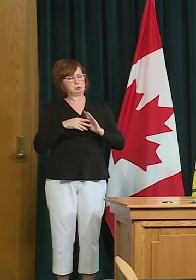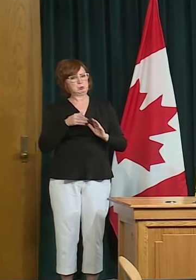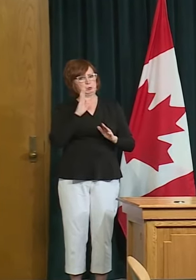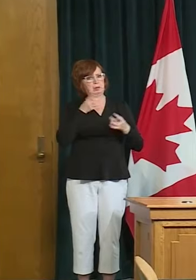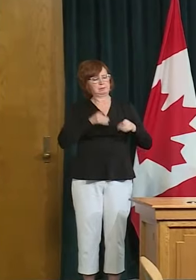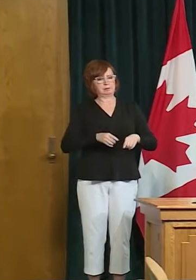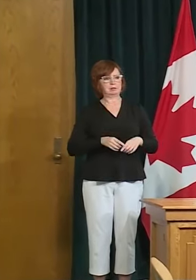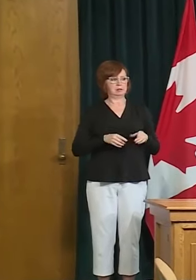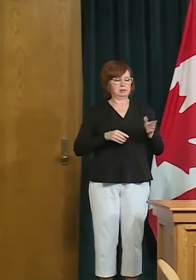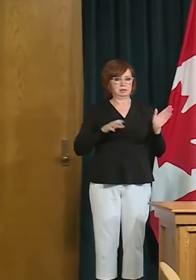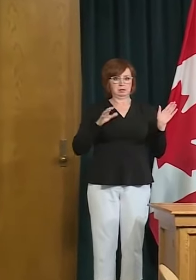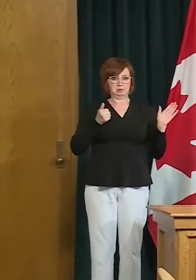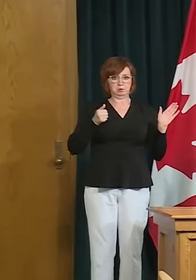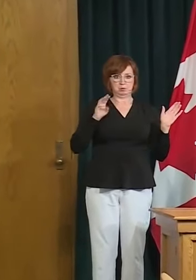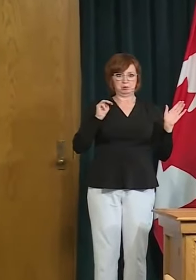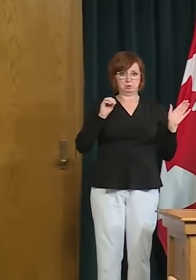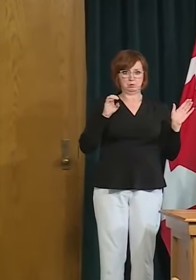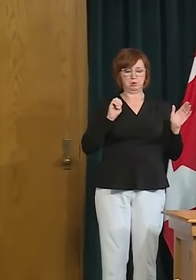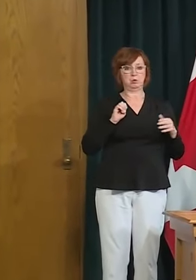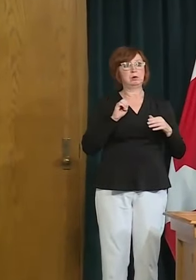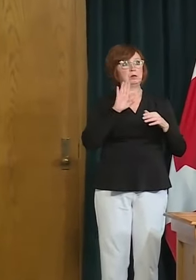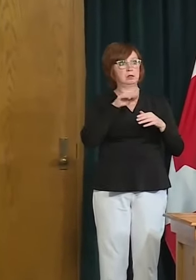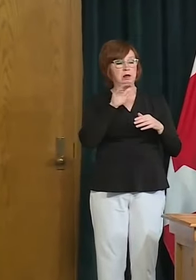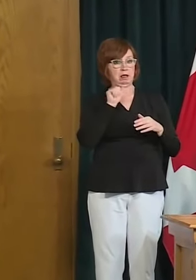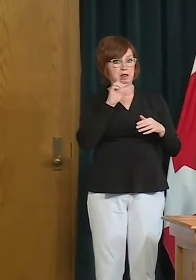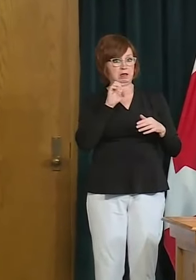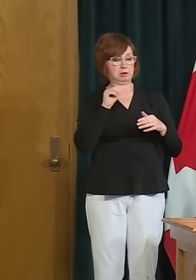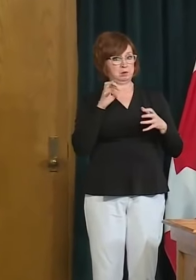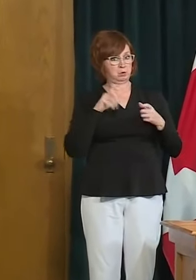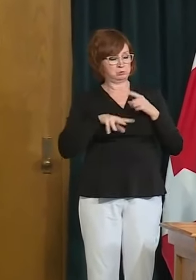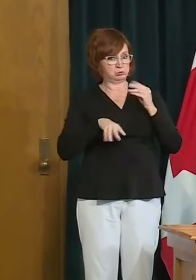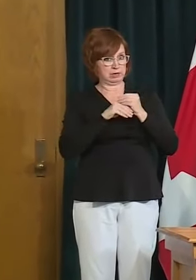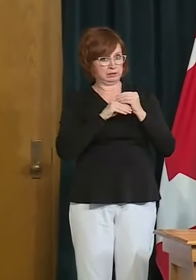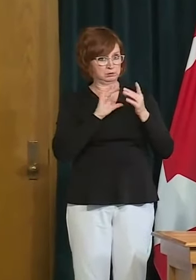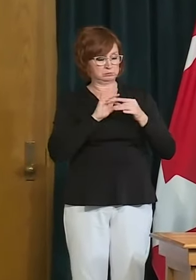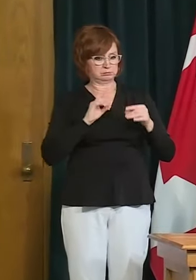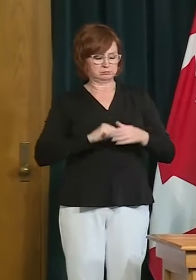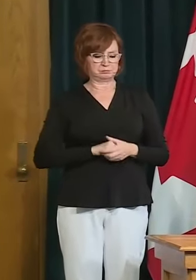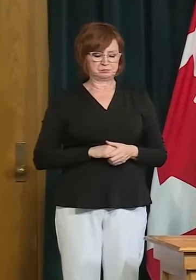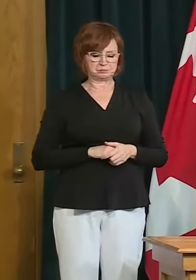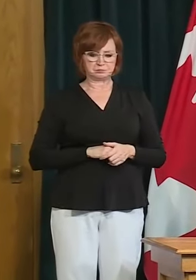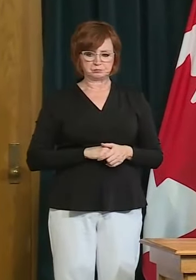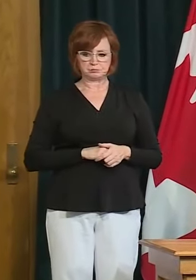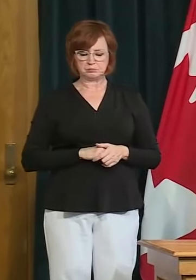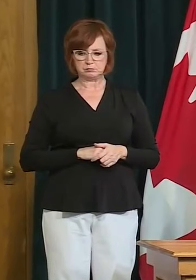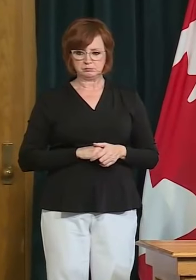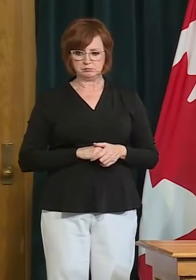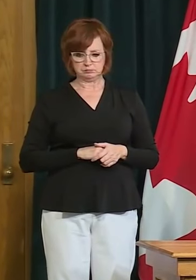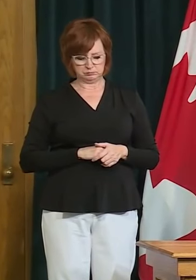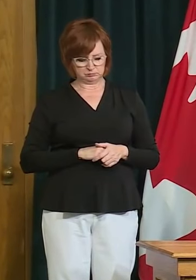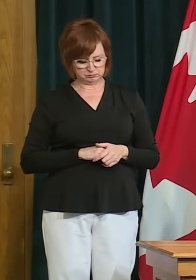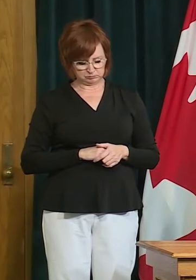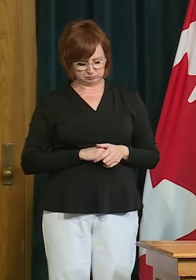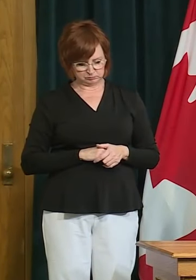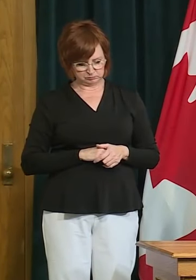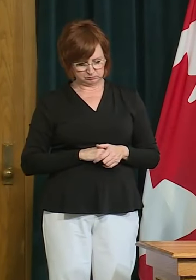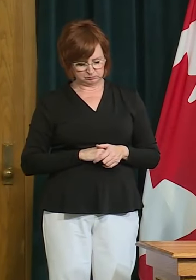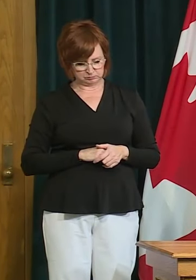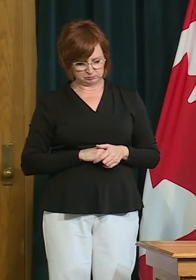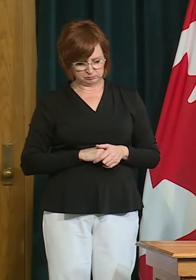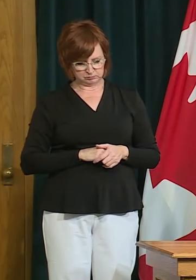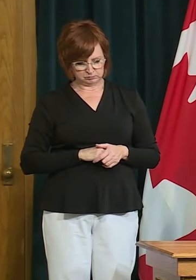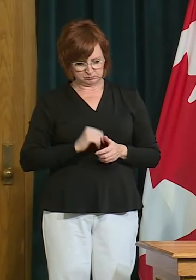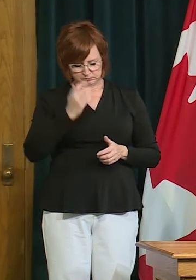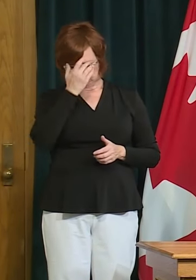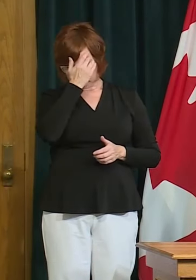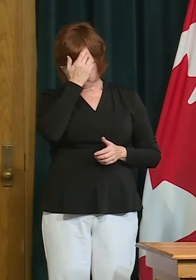whether you are able to work from home and many will be able to do that for the